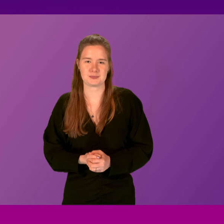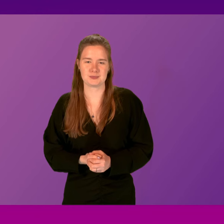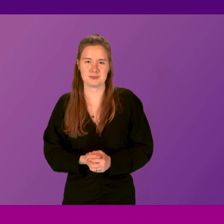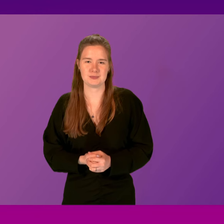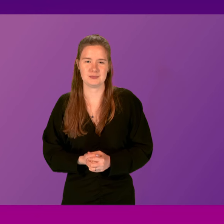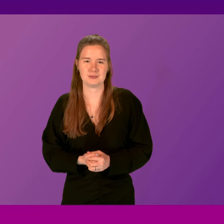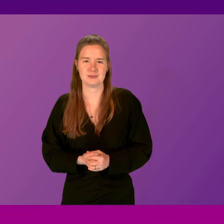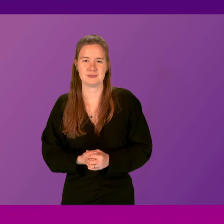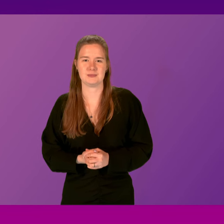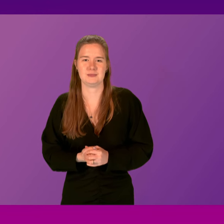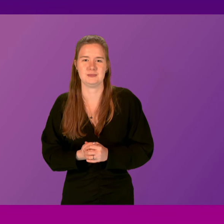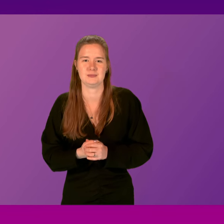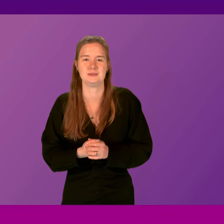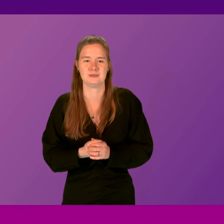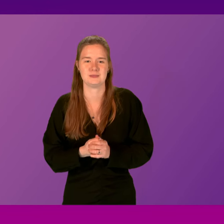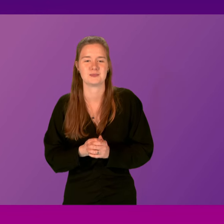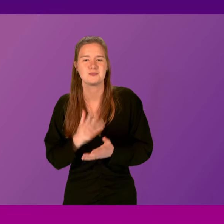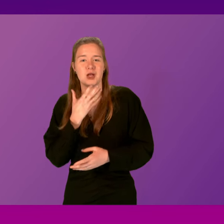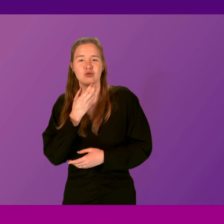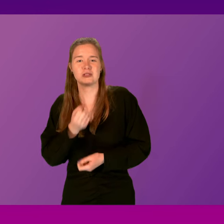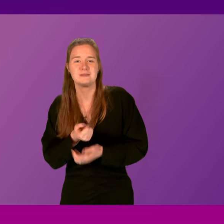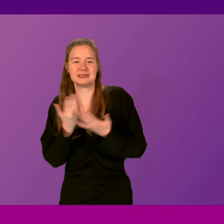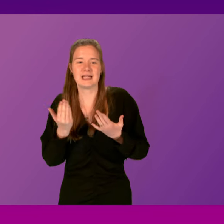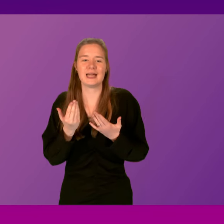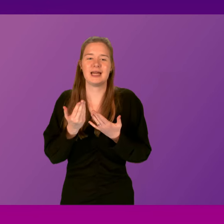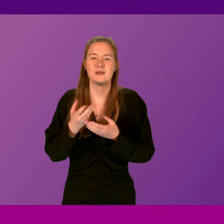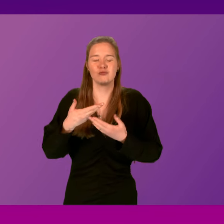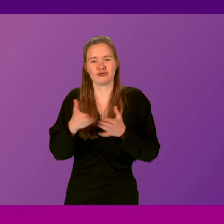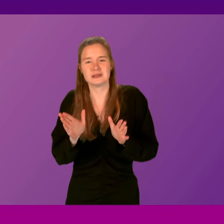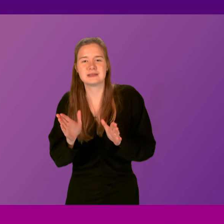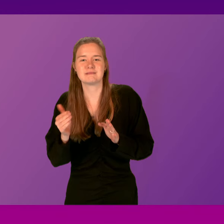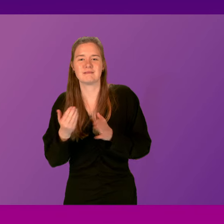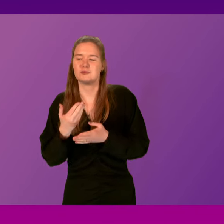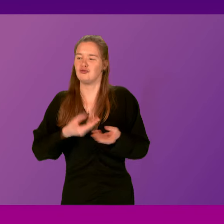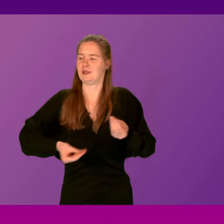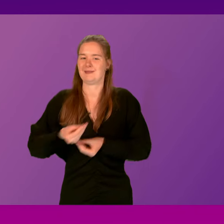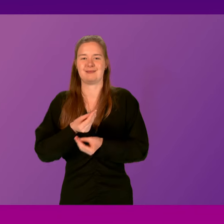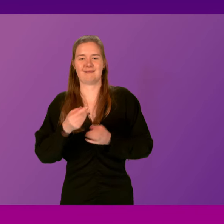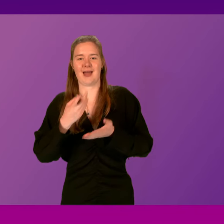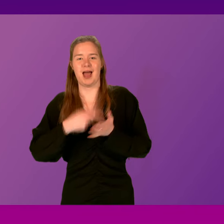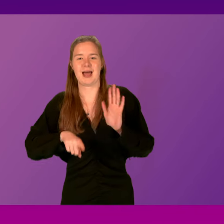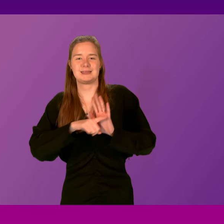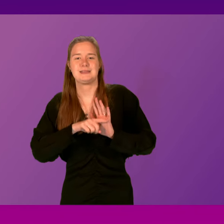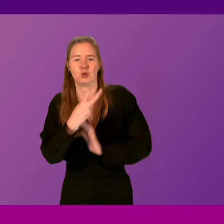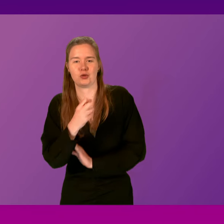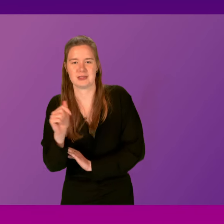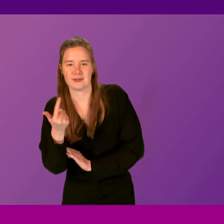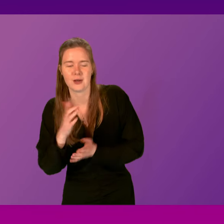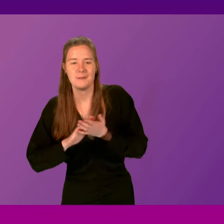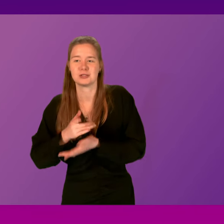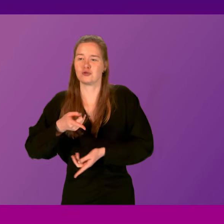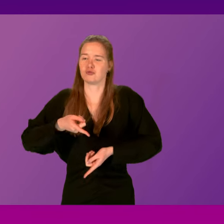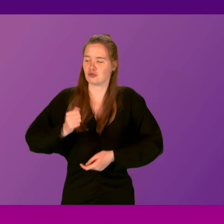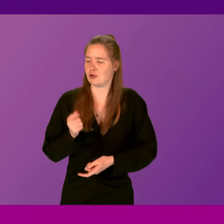This parliament passed the Christmas Day and New Year's Day Trading Scotland Act in 2007. Provision was made for Scottish ministers